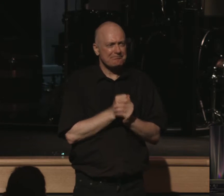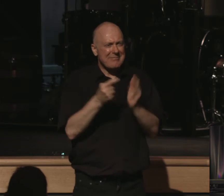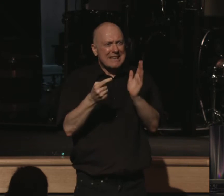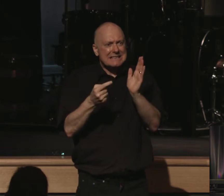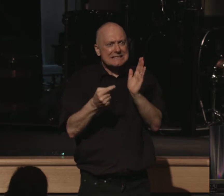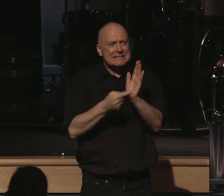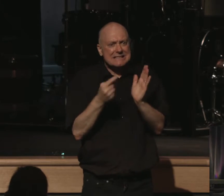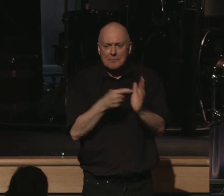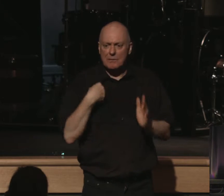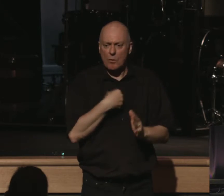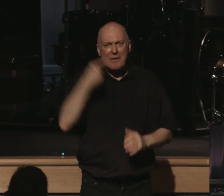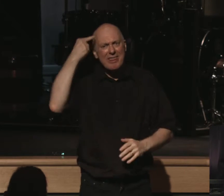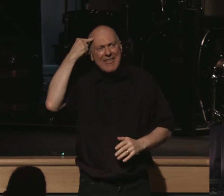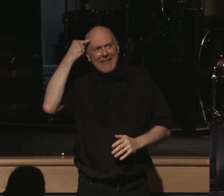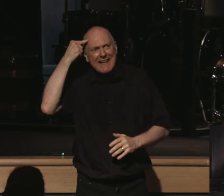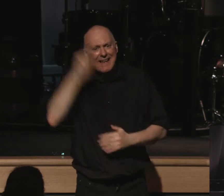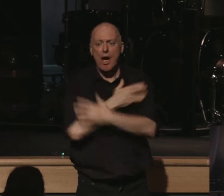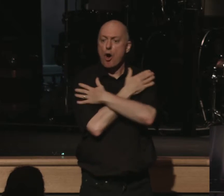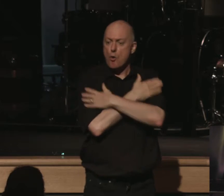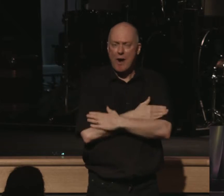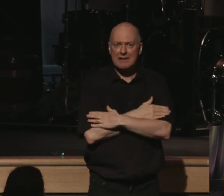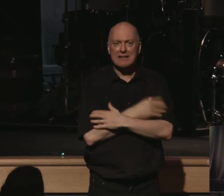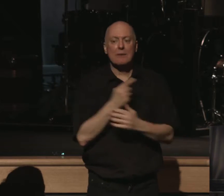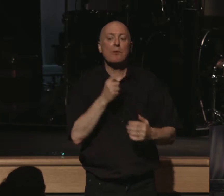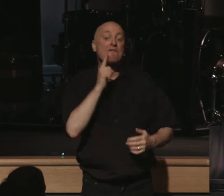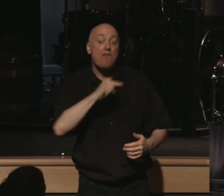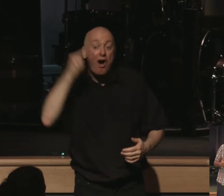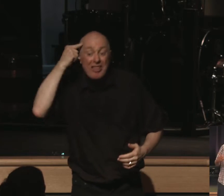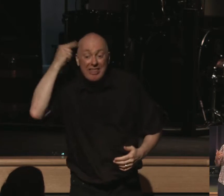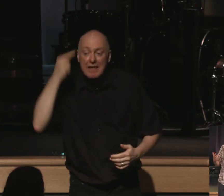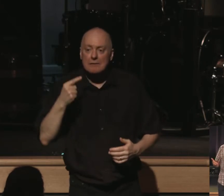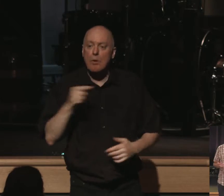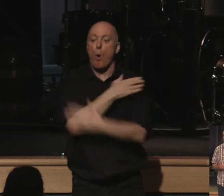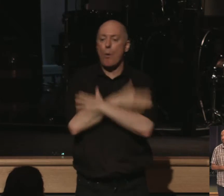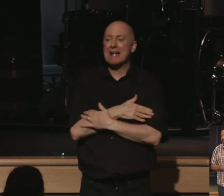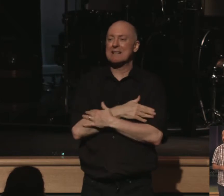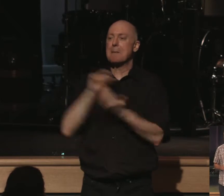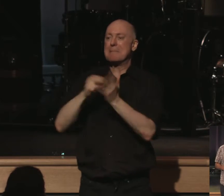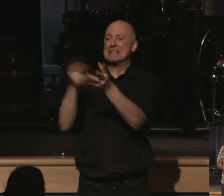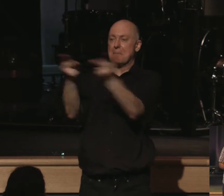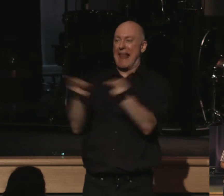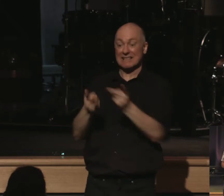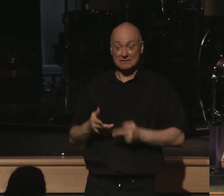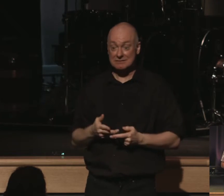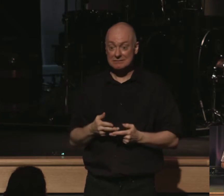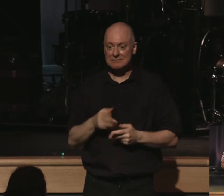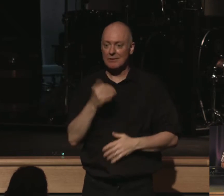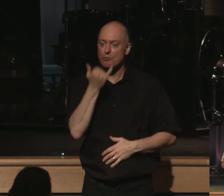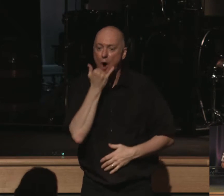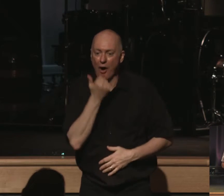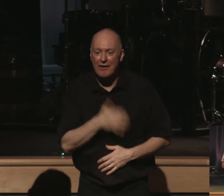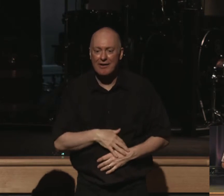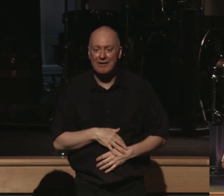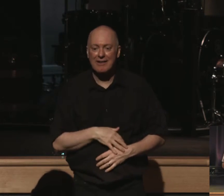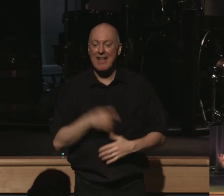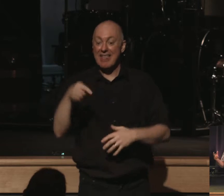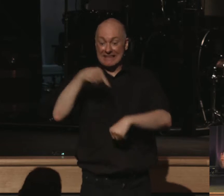Sometimes we start to think of rest and we can falsely think of it as a place. Rest being a place. This time of year,